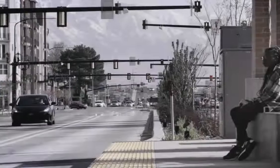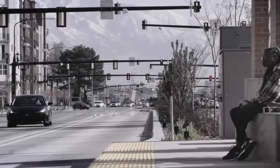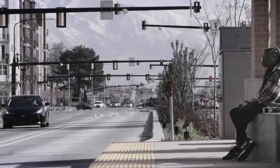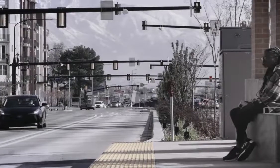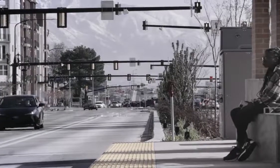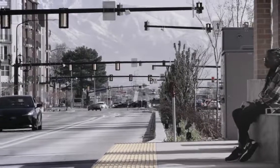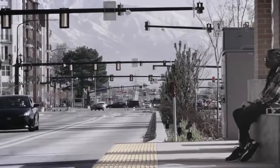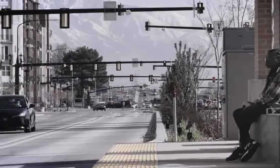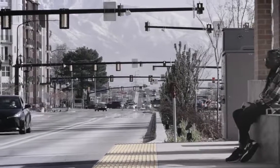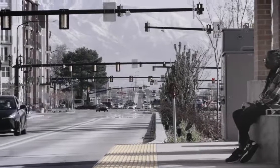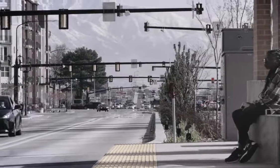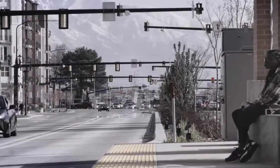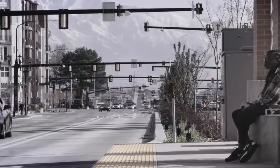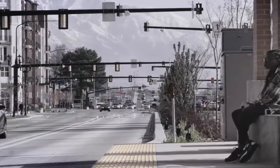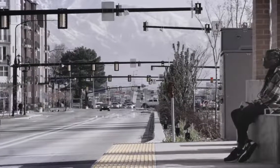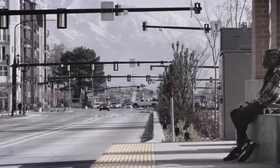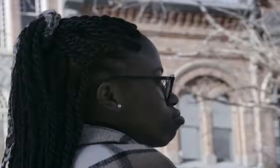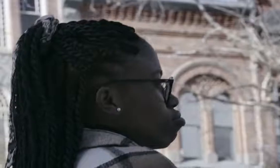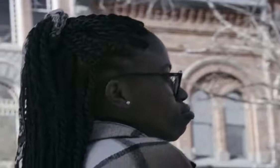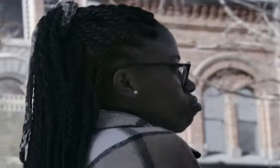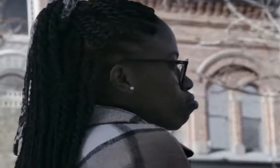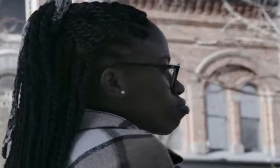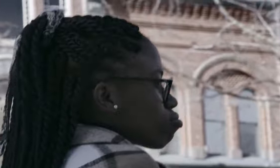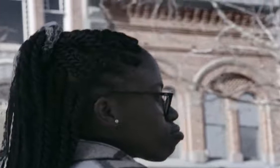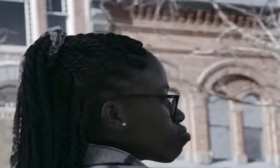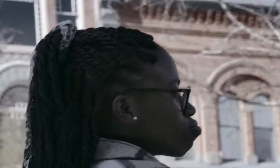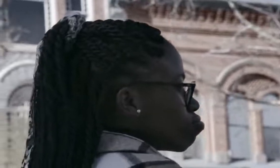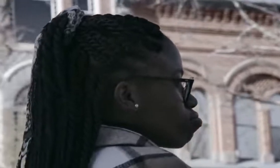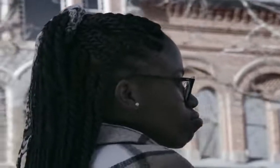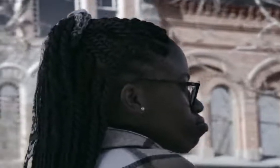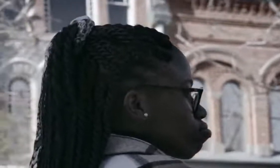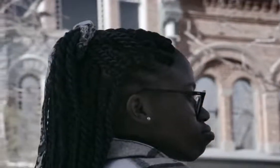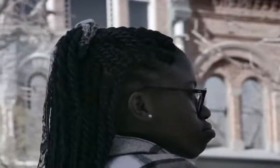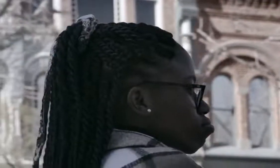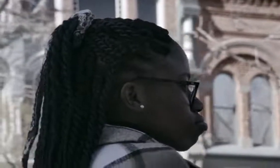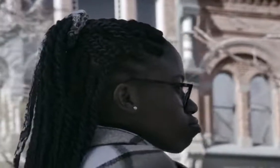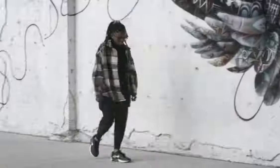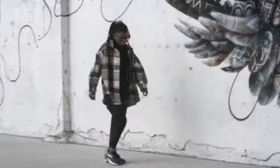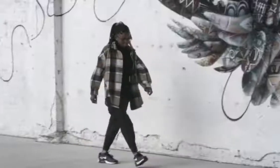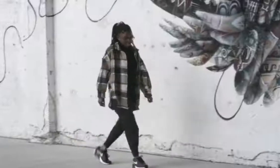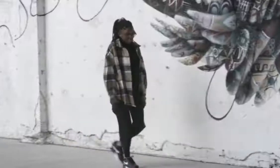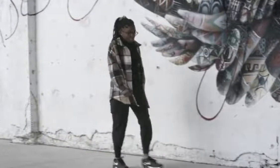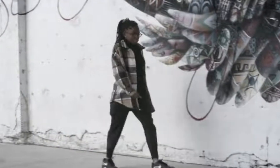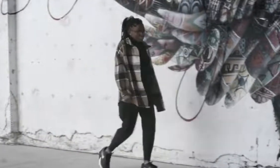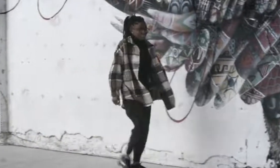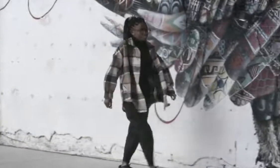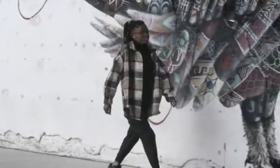Everyone wants to feel accepted, to be valued and viewed as equal. We're all unique, with